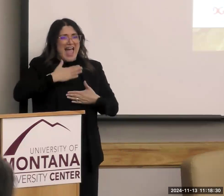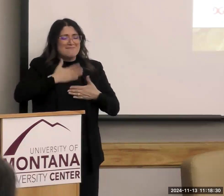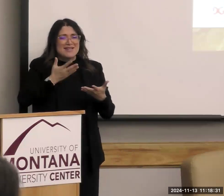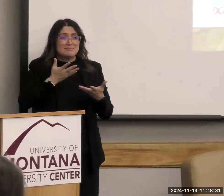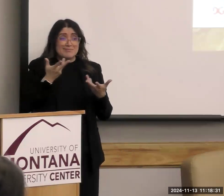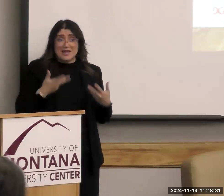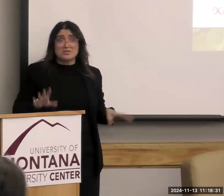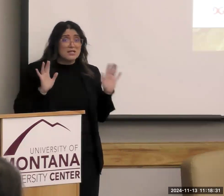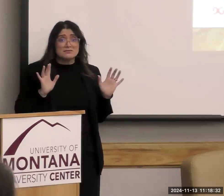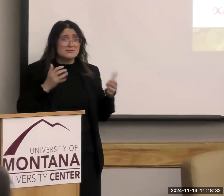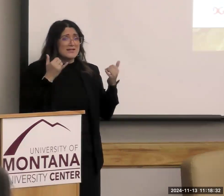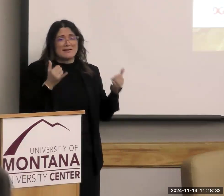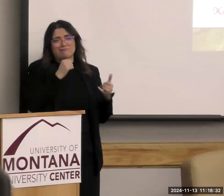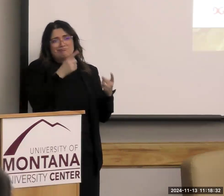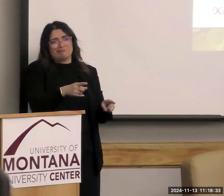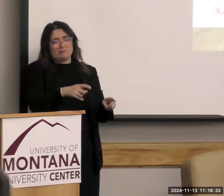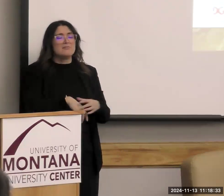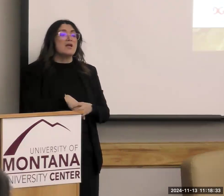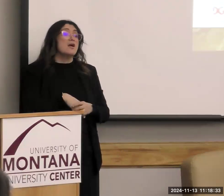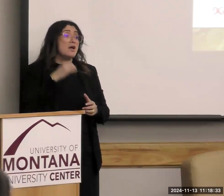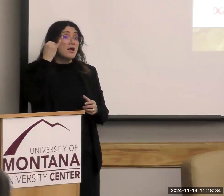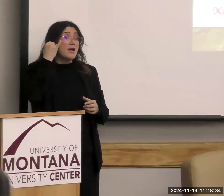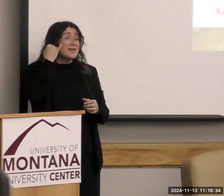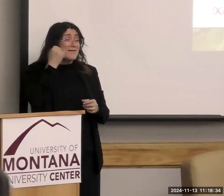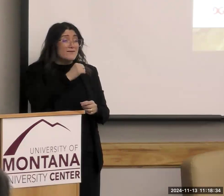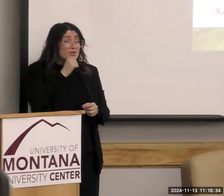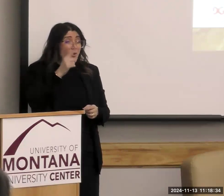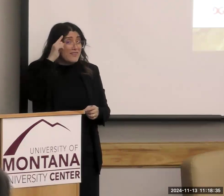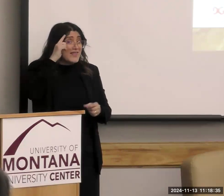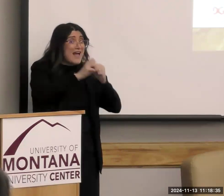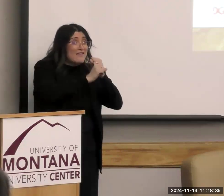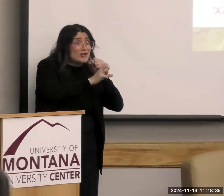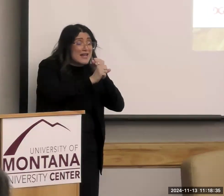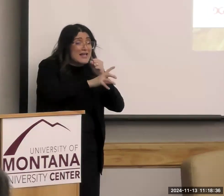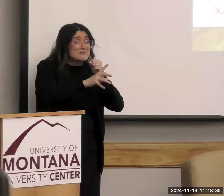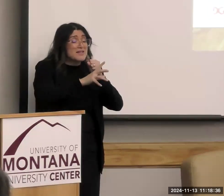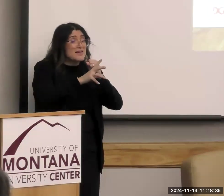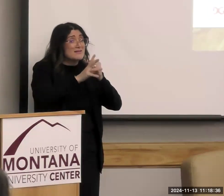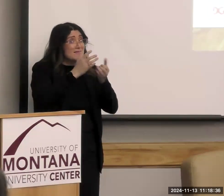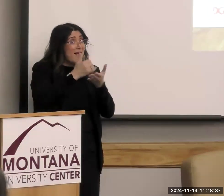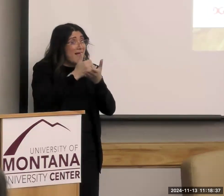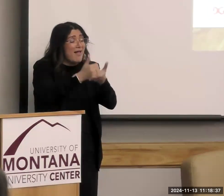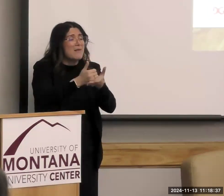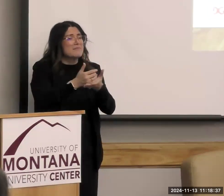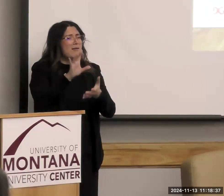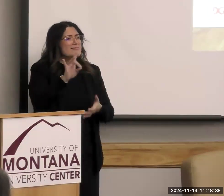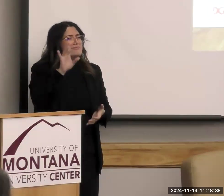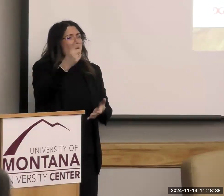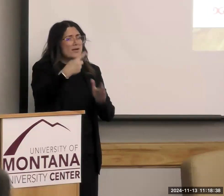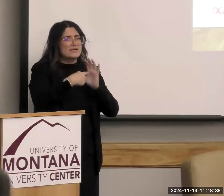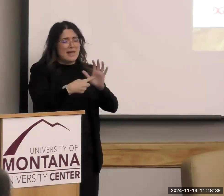things, that's nonexistent right now. And if you don't think that advertising helps, I want to give you just one example.